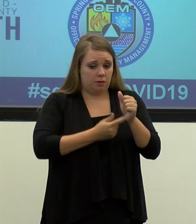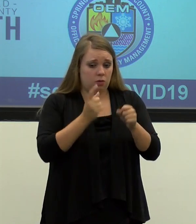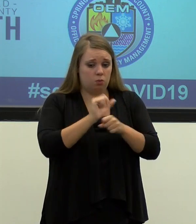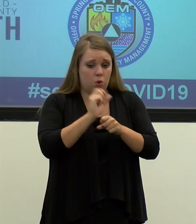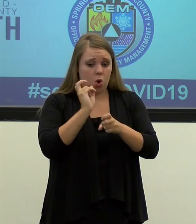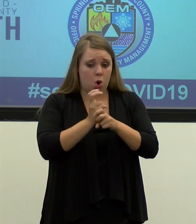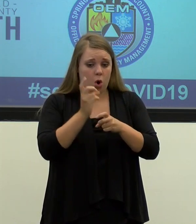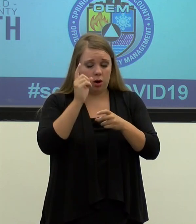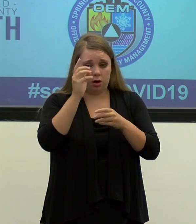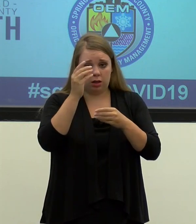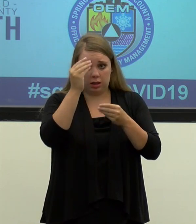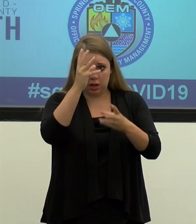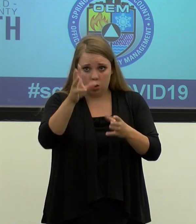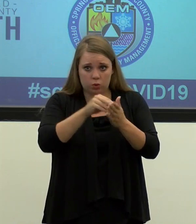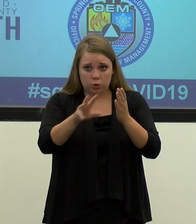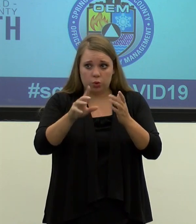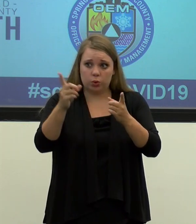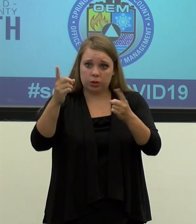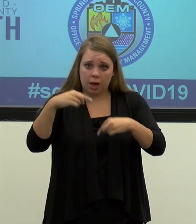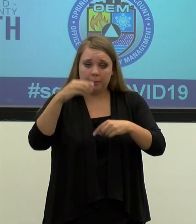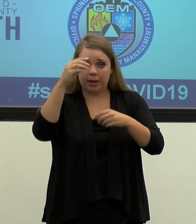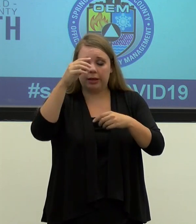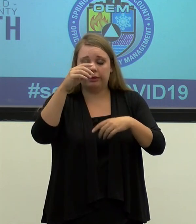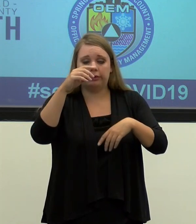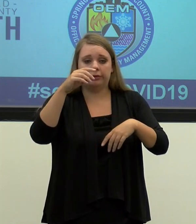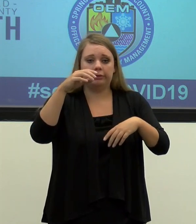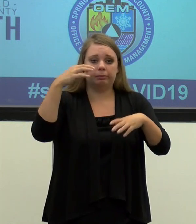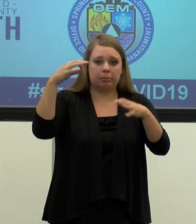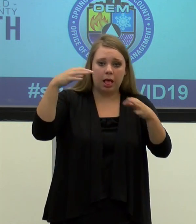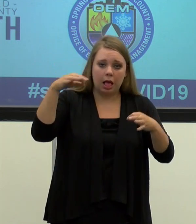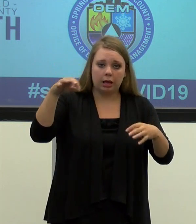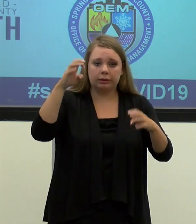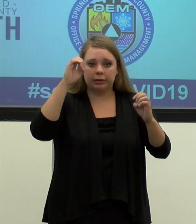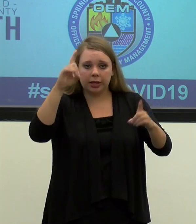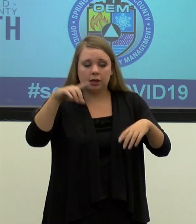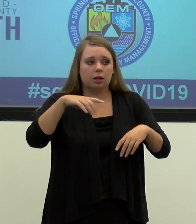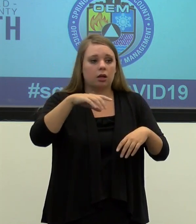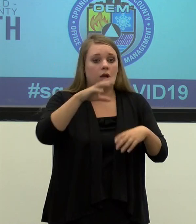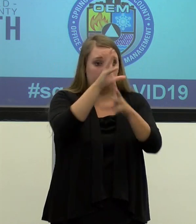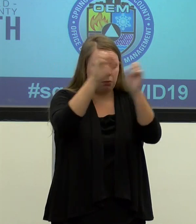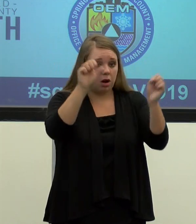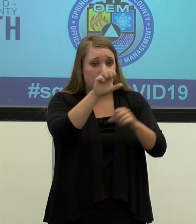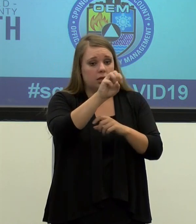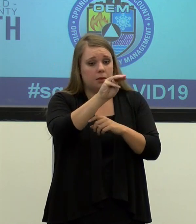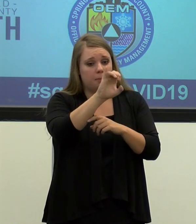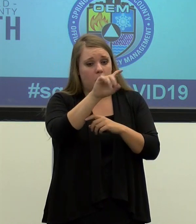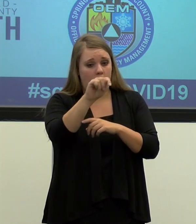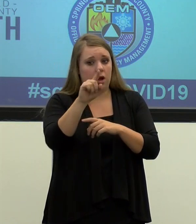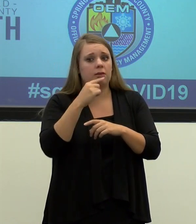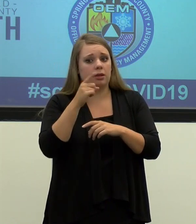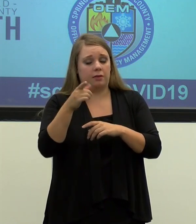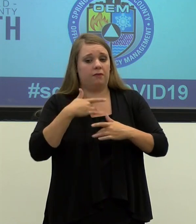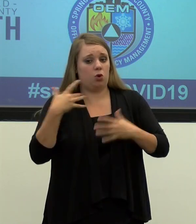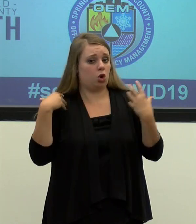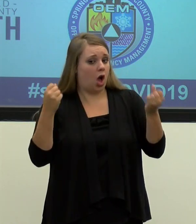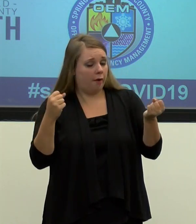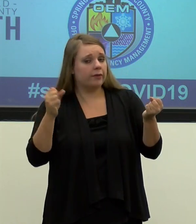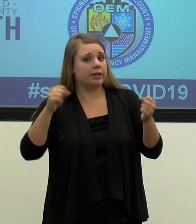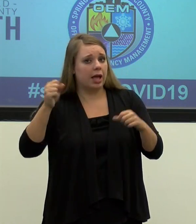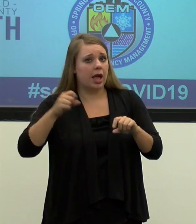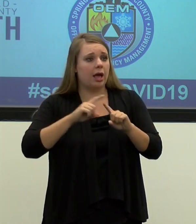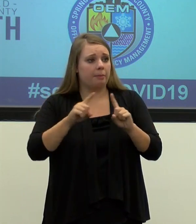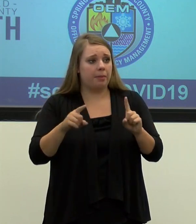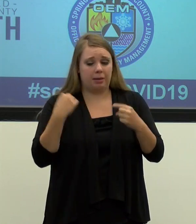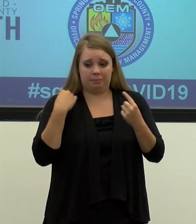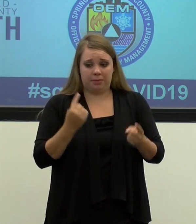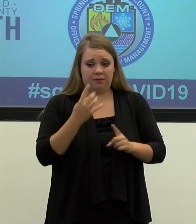the students coming in know how important it is to do what they need to do. President Smart said that he really feels good about it. But at the same time, he said, the